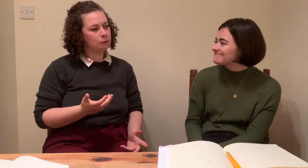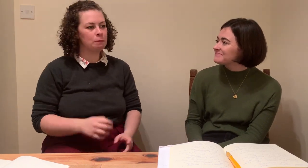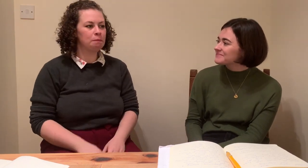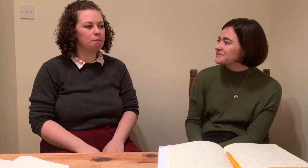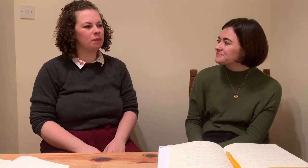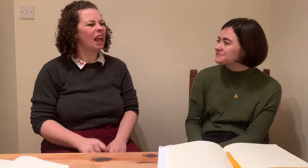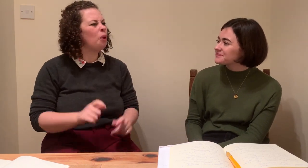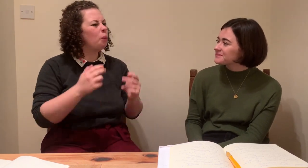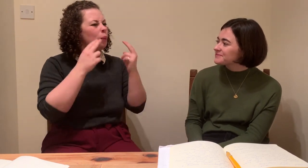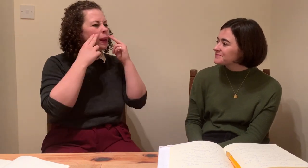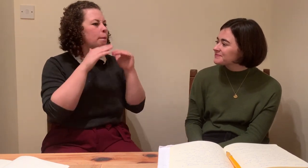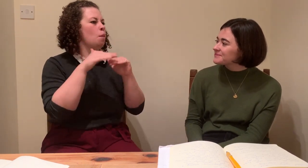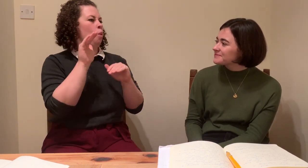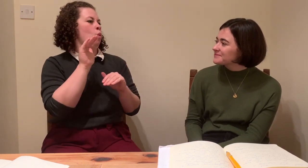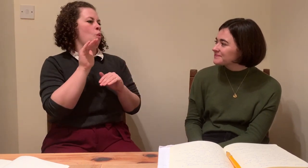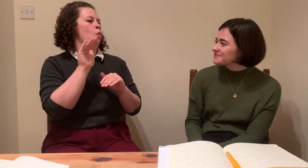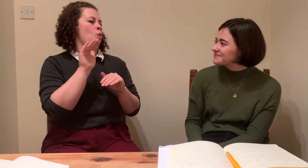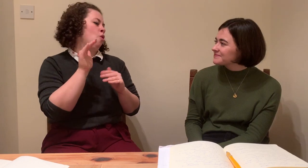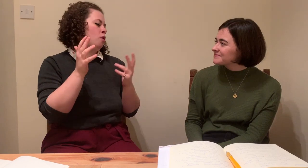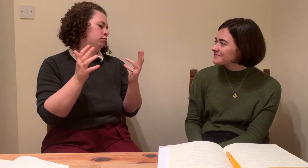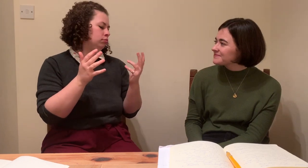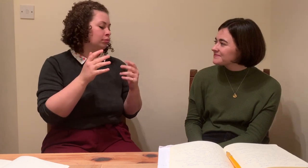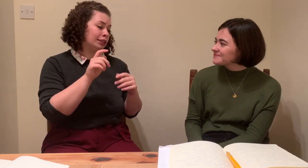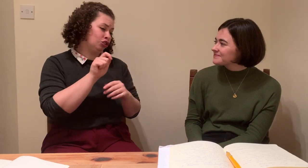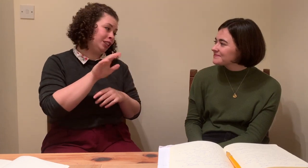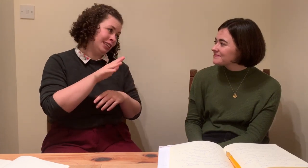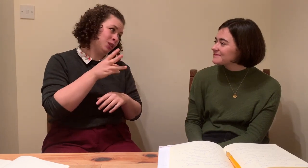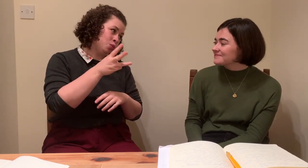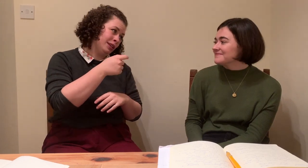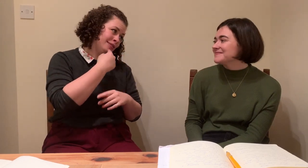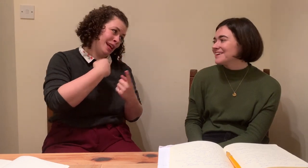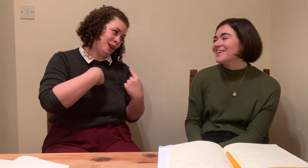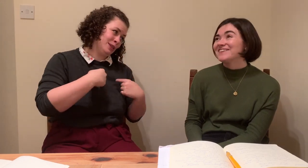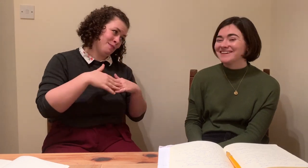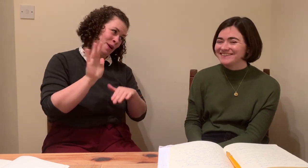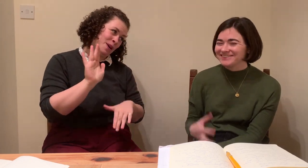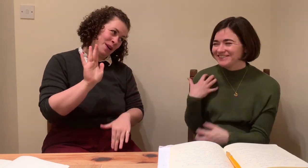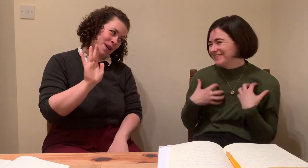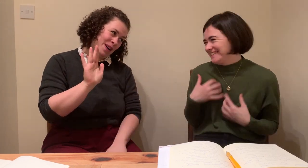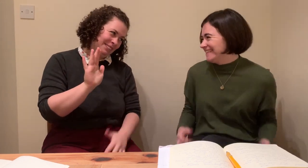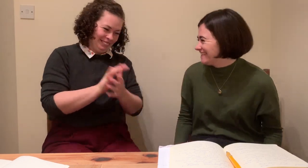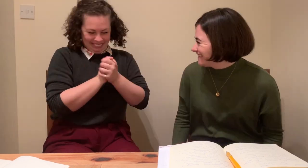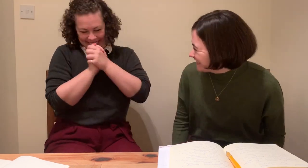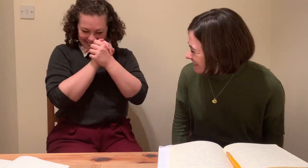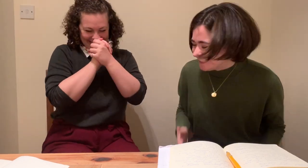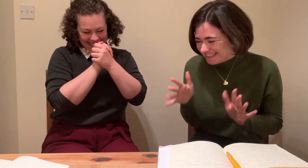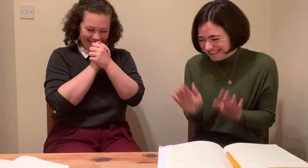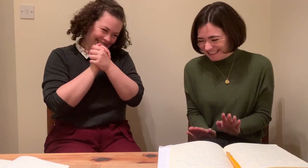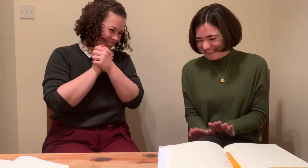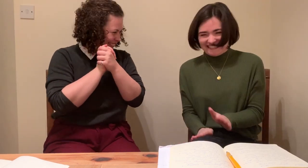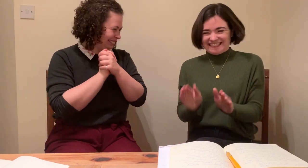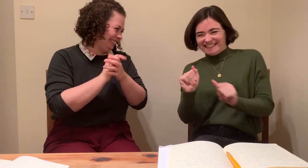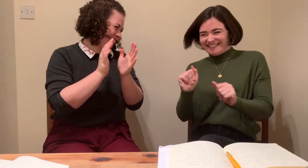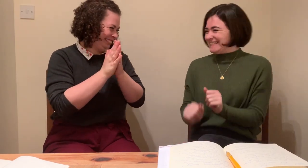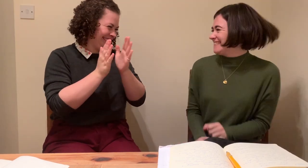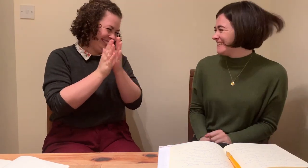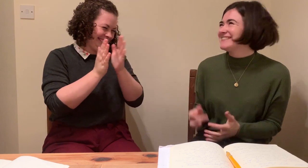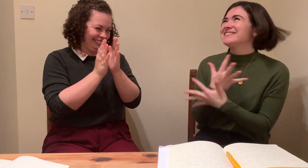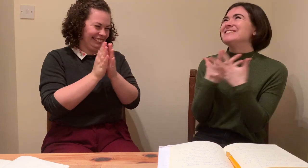mentioned that I do prefer the Irish version of my sign name, but the community do use the American name book. So she is a deaf